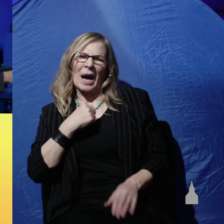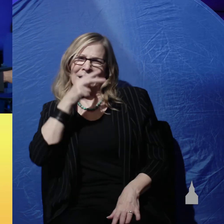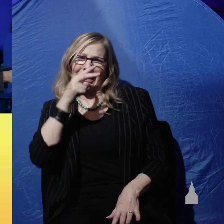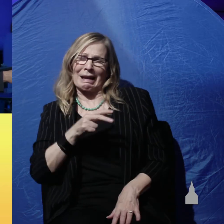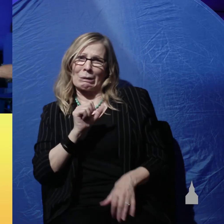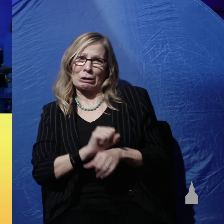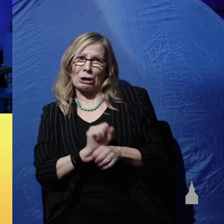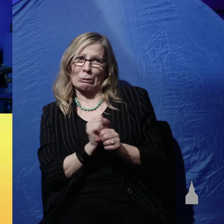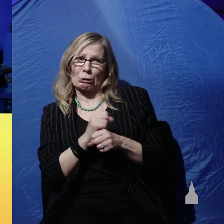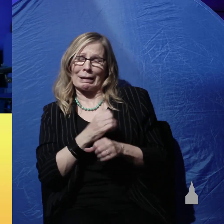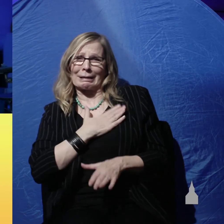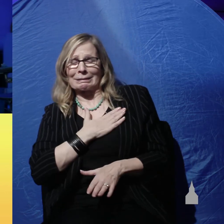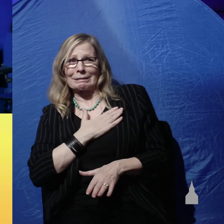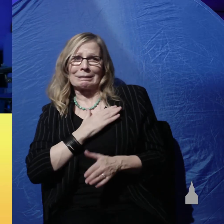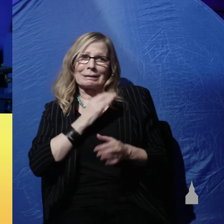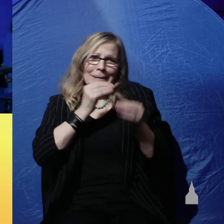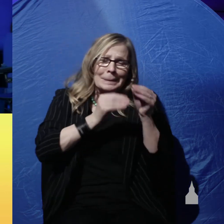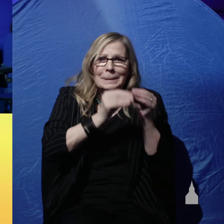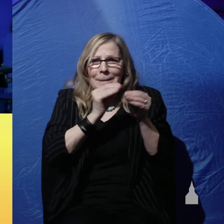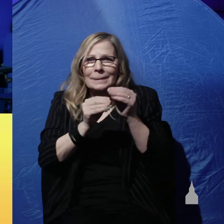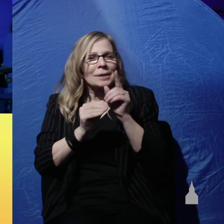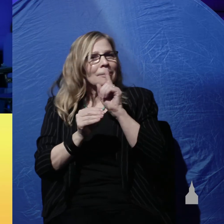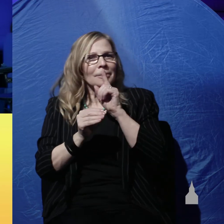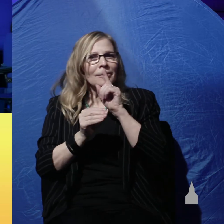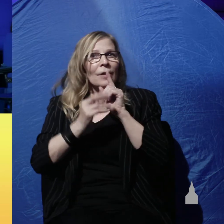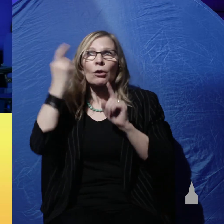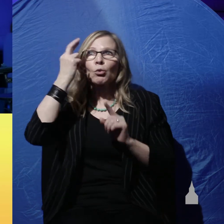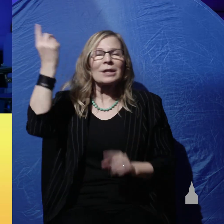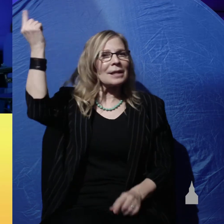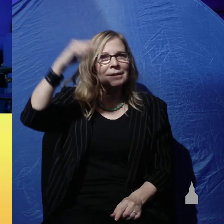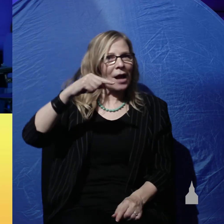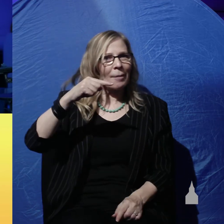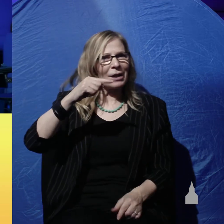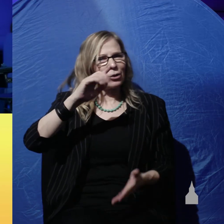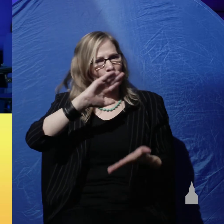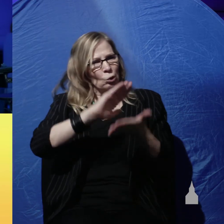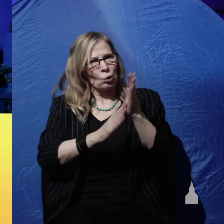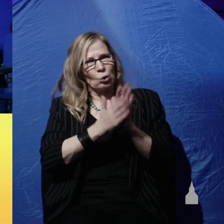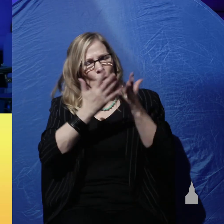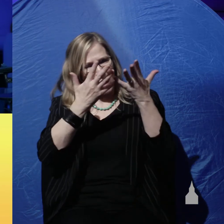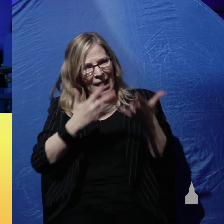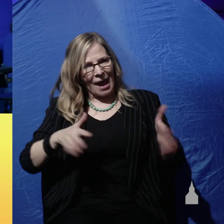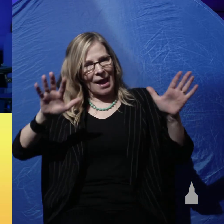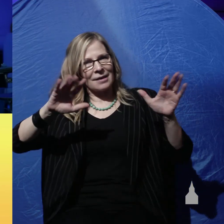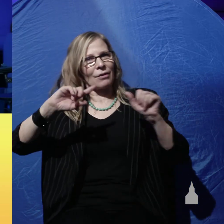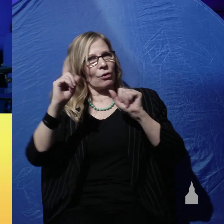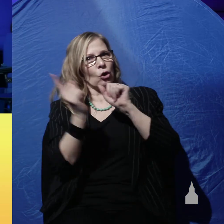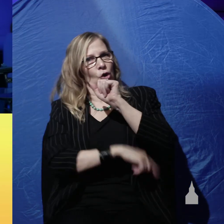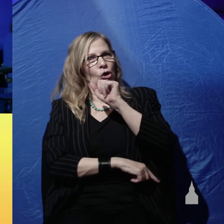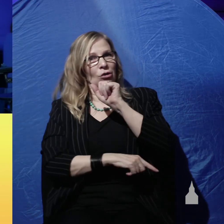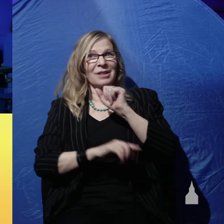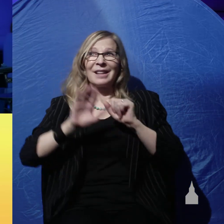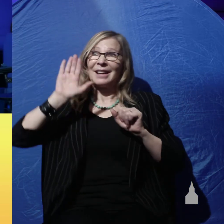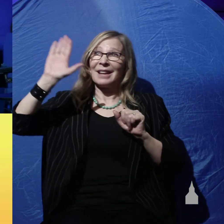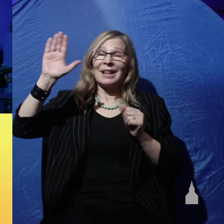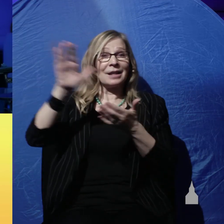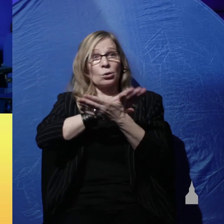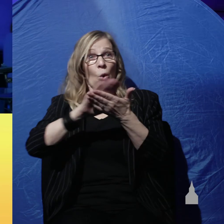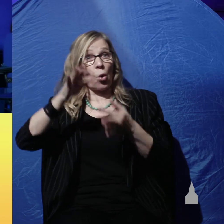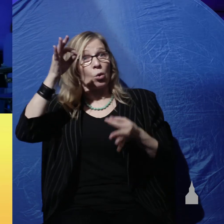he's coming again to put an end to the curse that he in his holy judgment brought on the